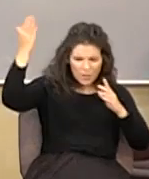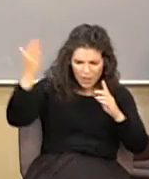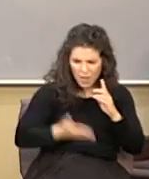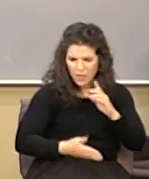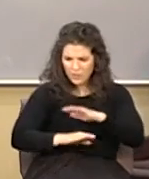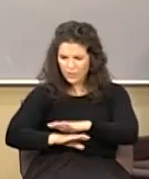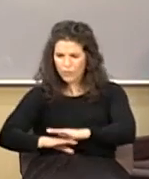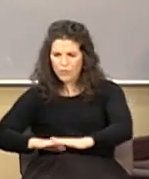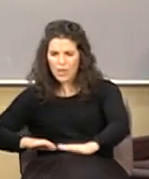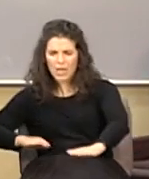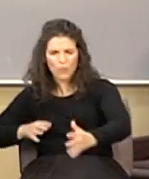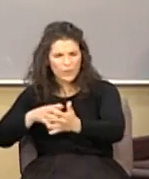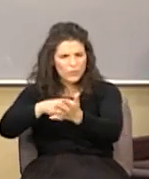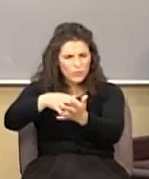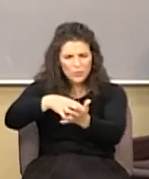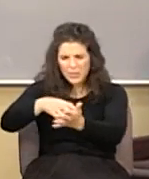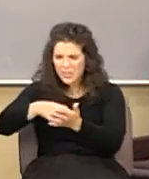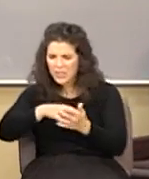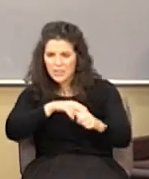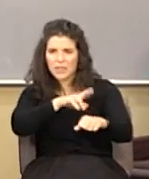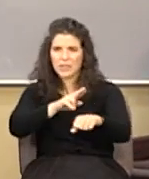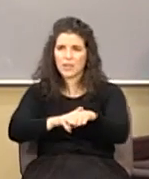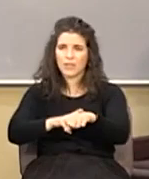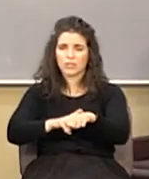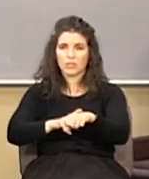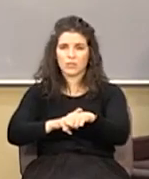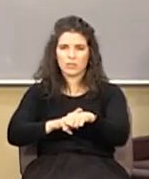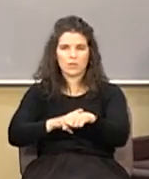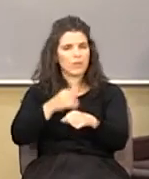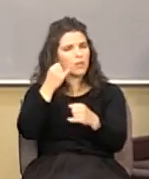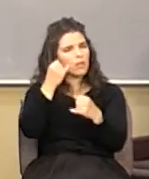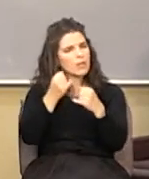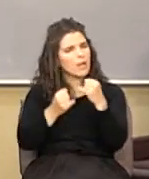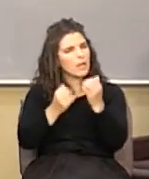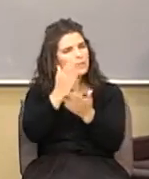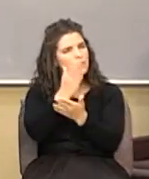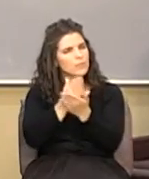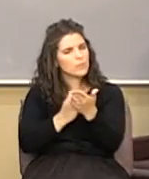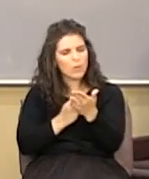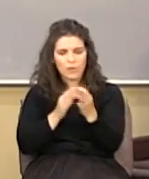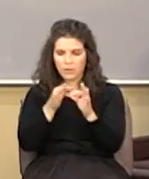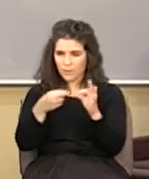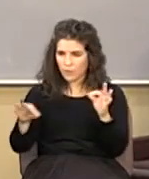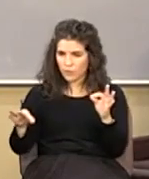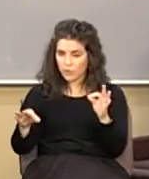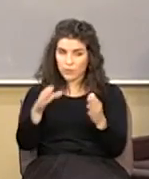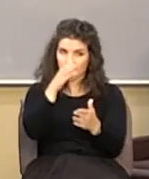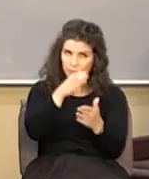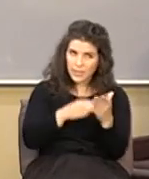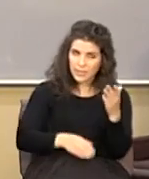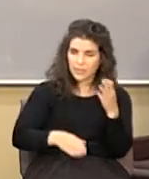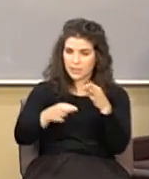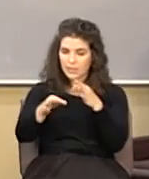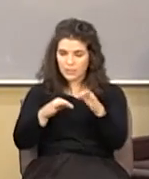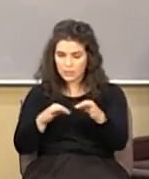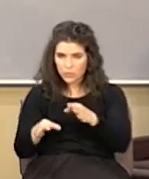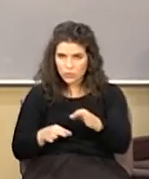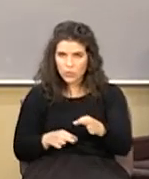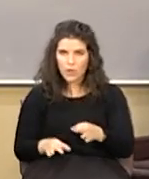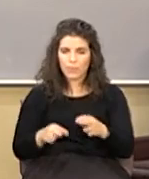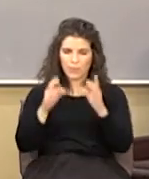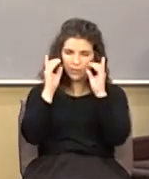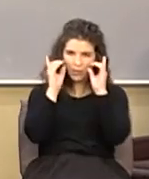ground which didst weaken the nations? I want you to see that last part of that verse. Here's a passage that's describing, this is a passage